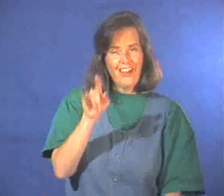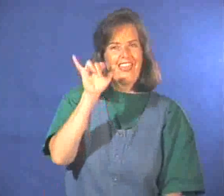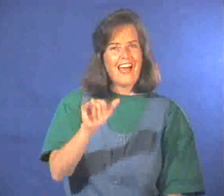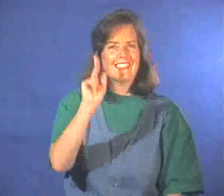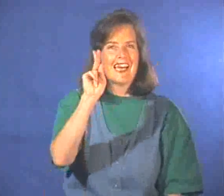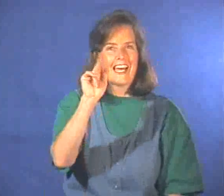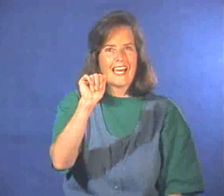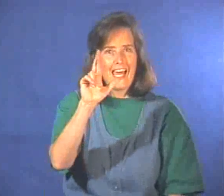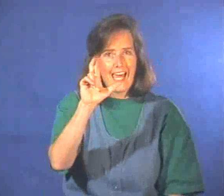This is Karen.